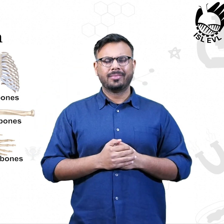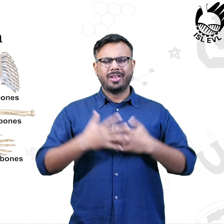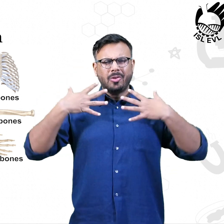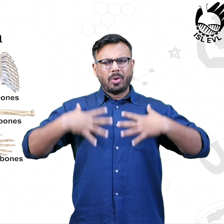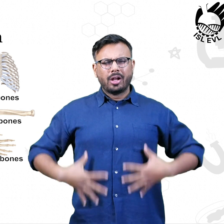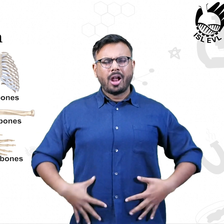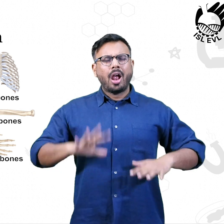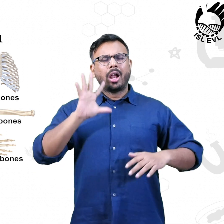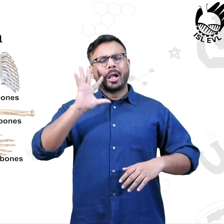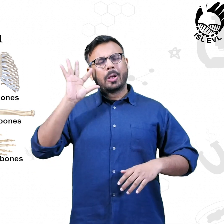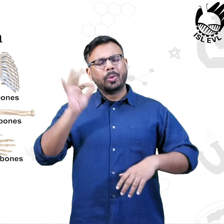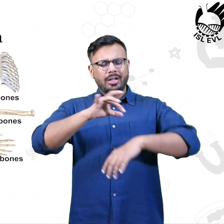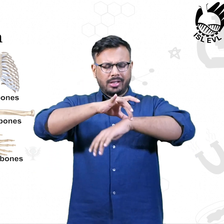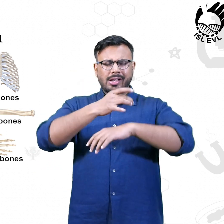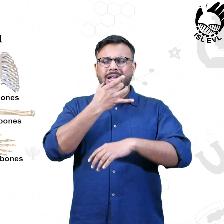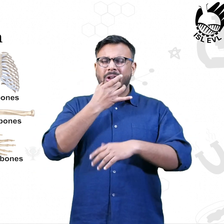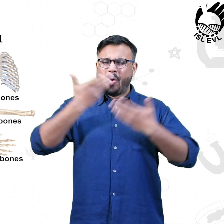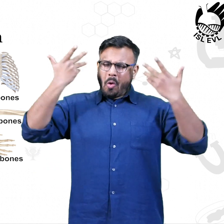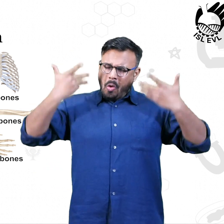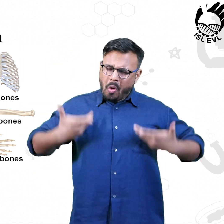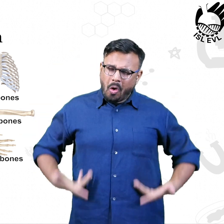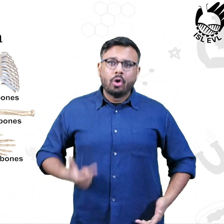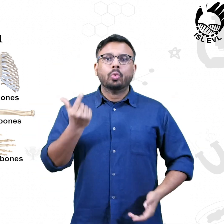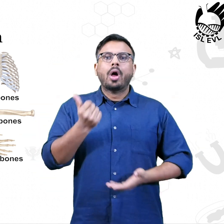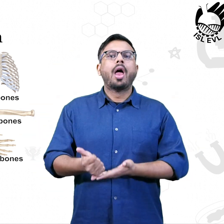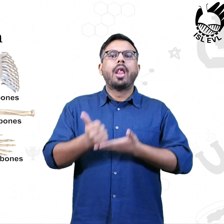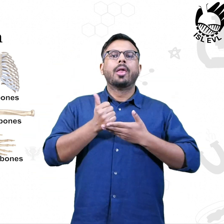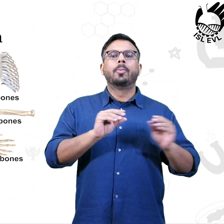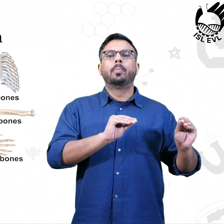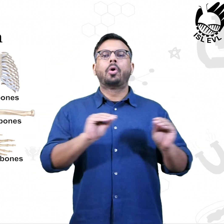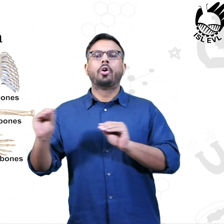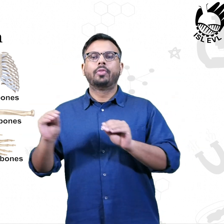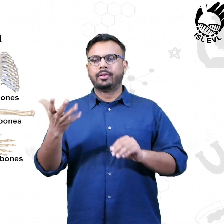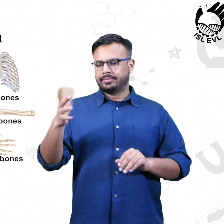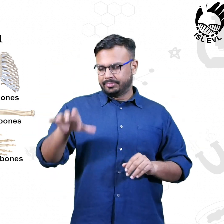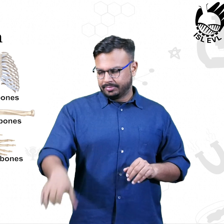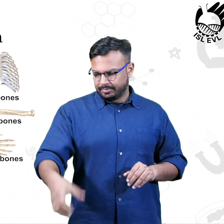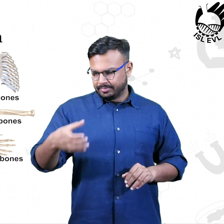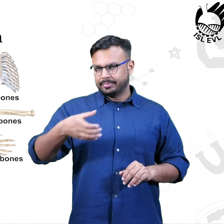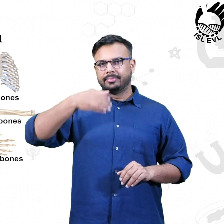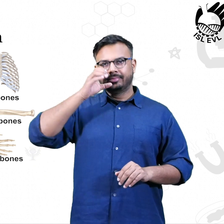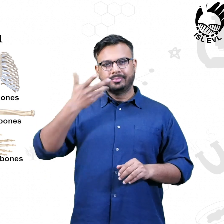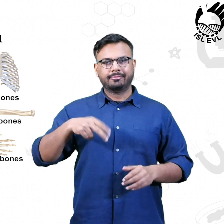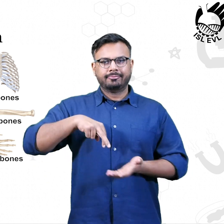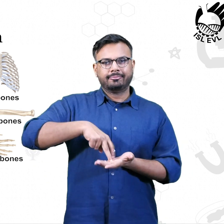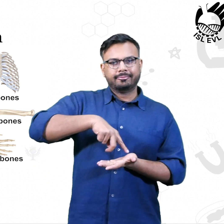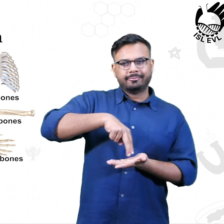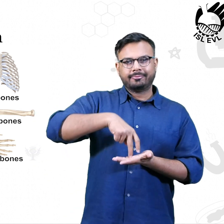The skeletal system is an essential part of our body, which supports all kinds of movement like